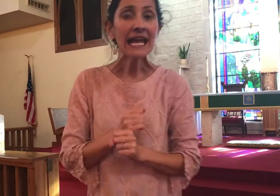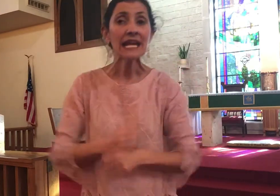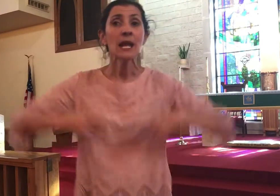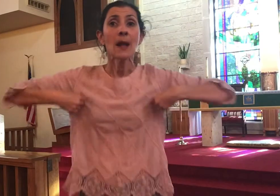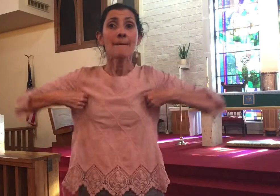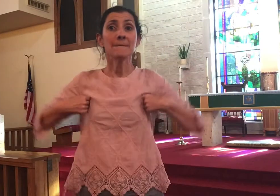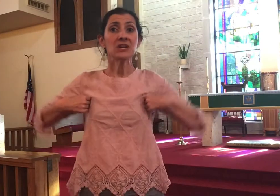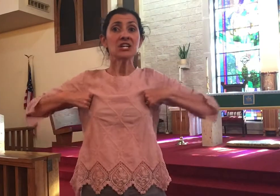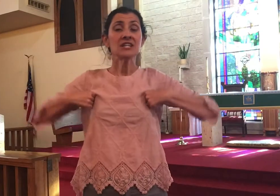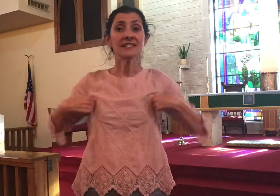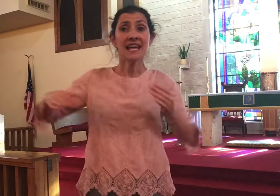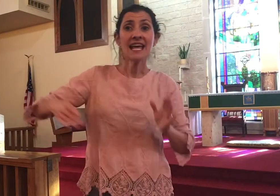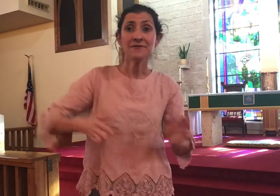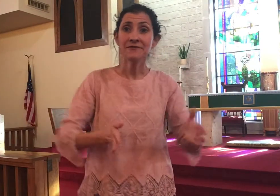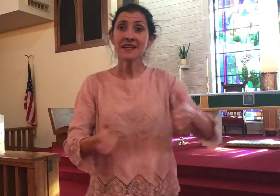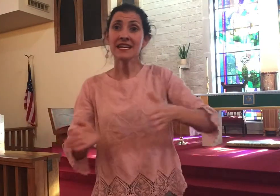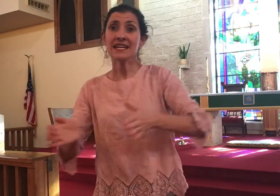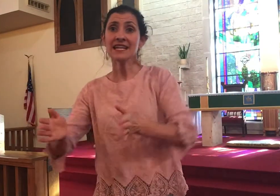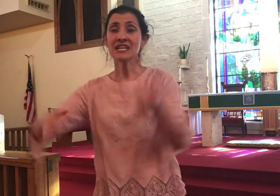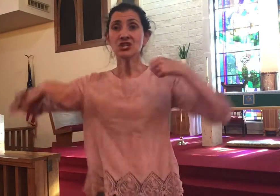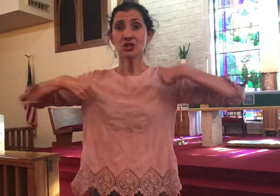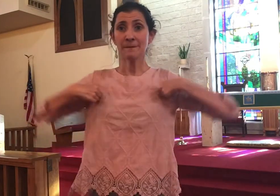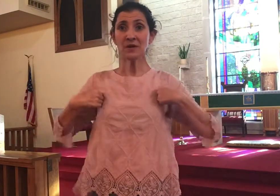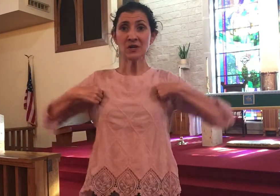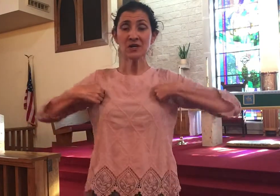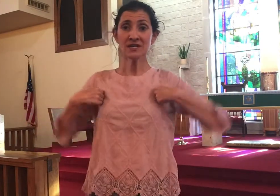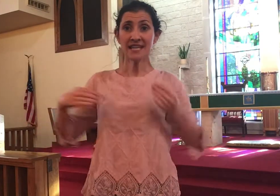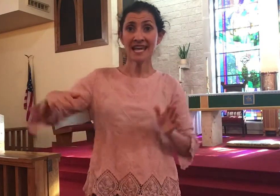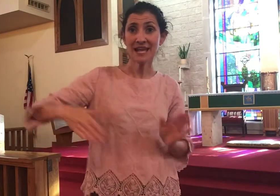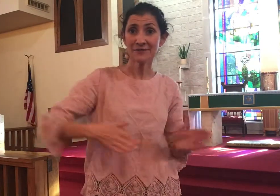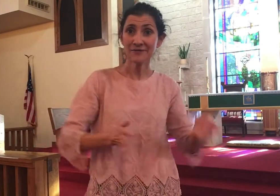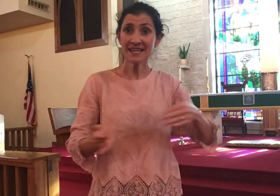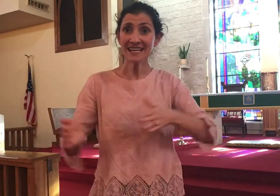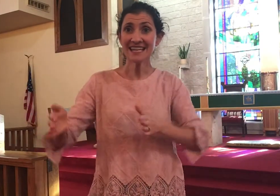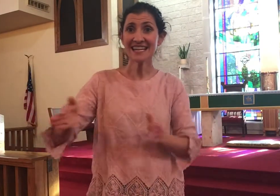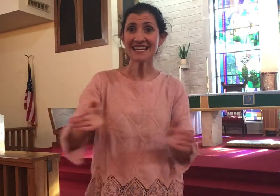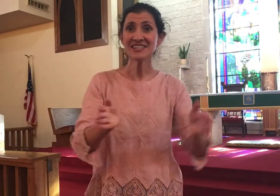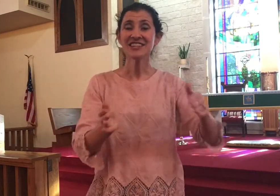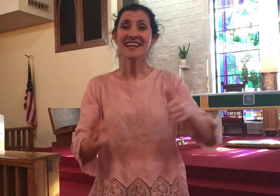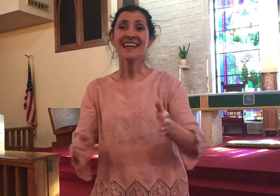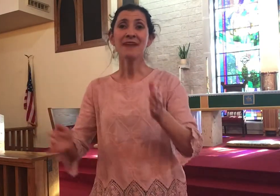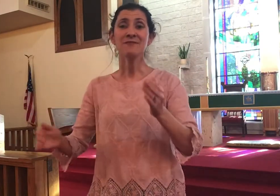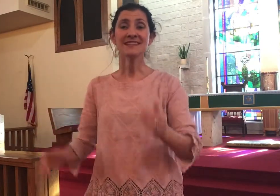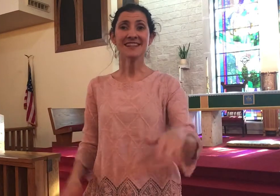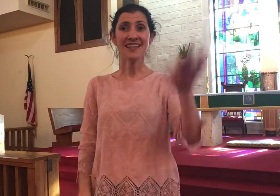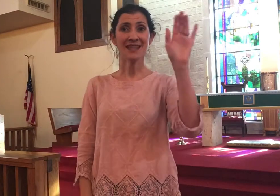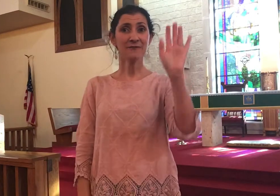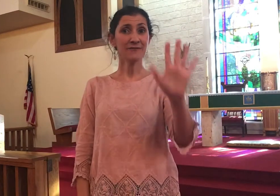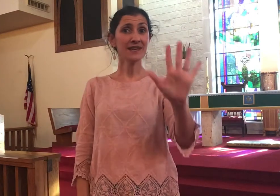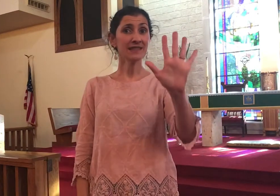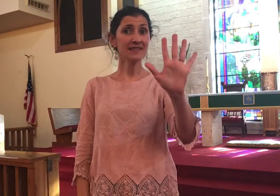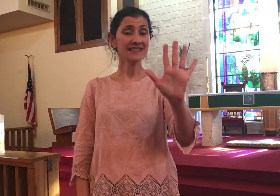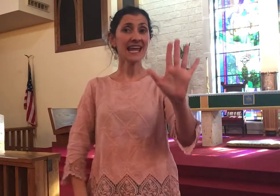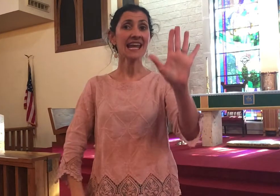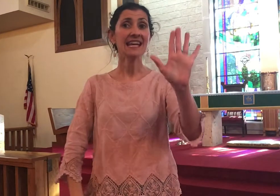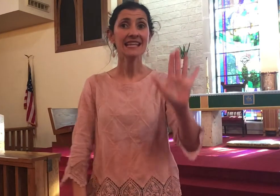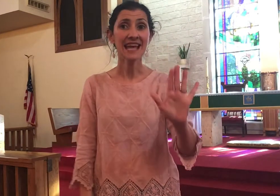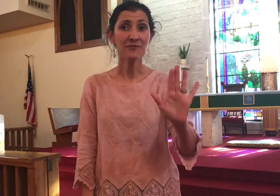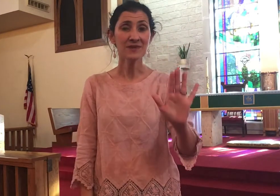birds and fish birds and fish that was on the fifth day that was